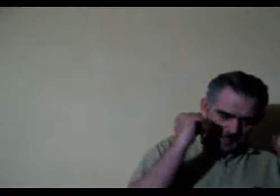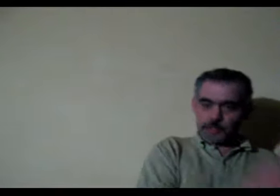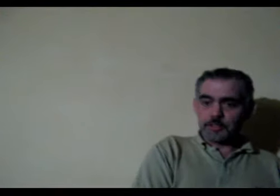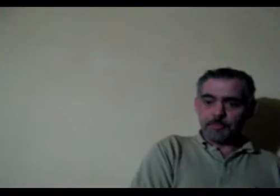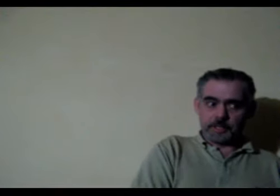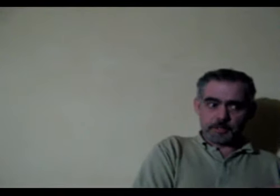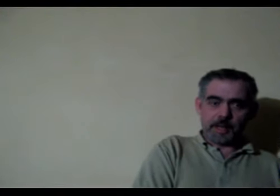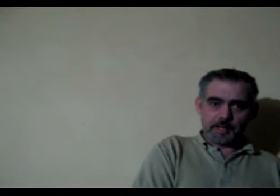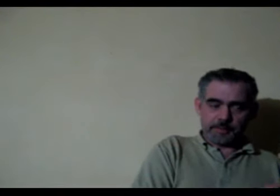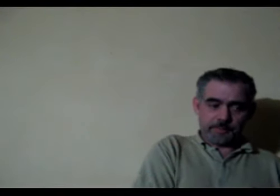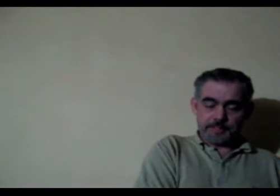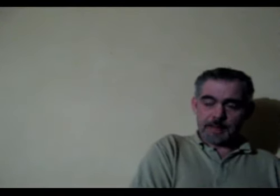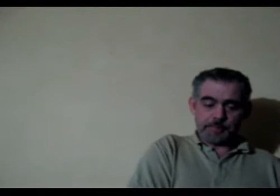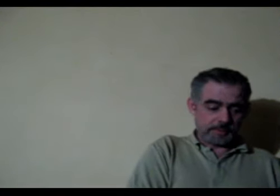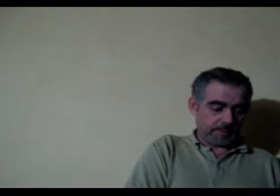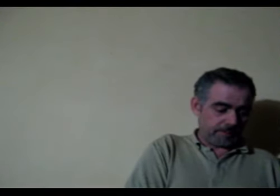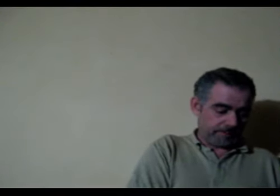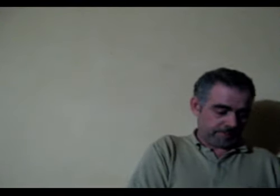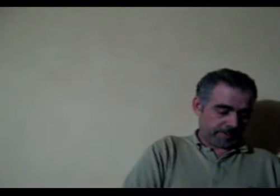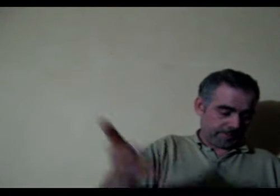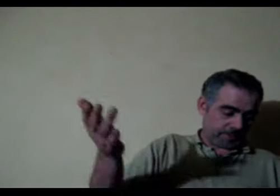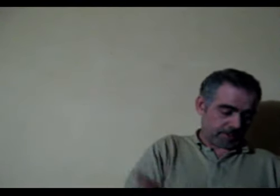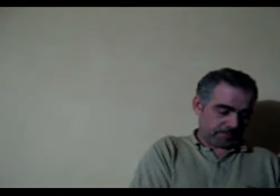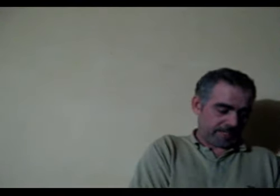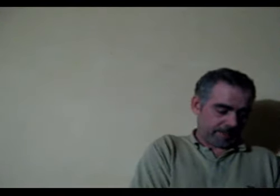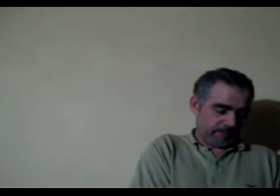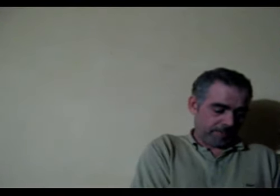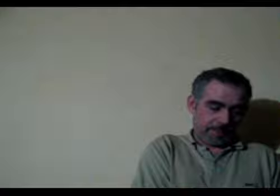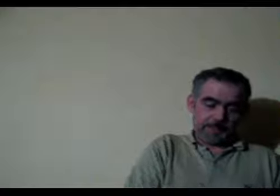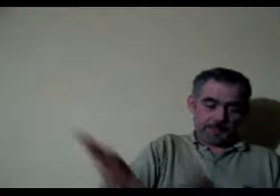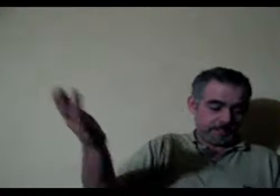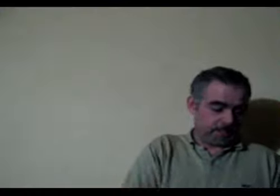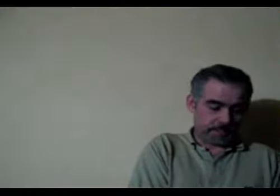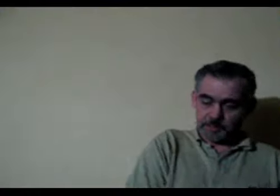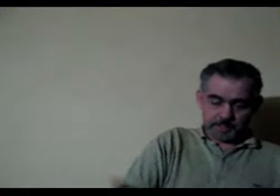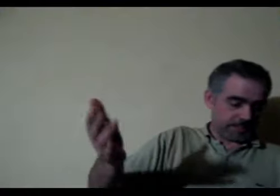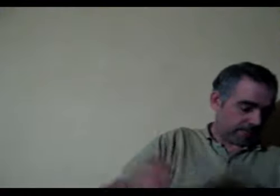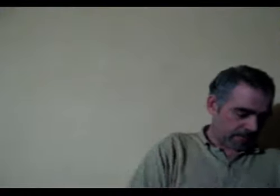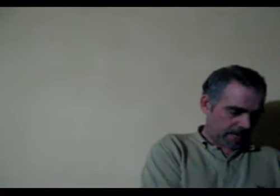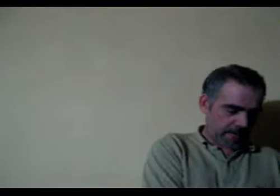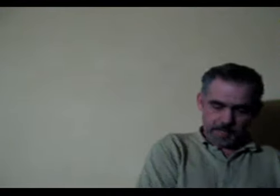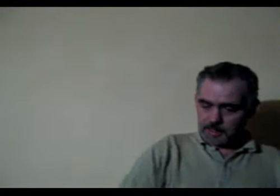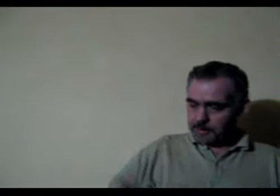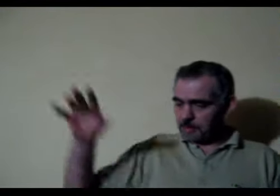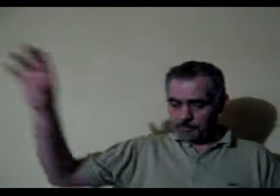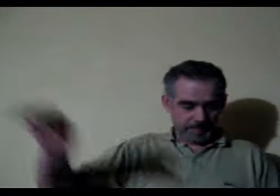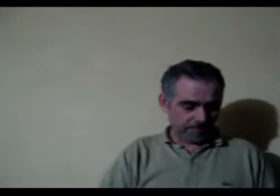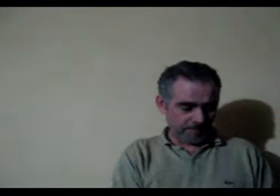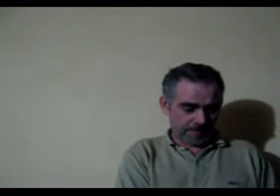and it's not conspired that this happens I'm not saying that people have planned this it's just that this is A and this is B